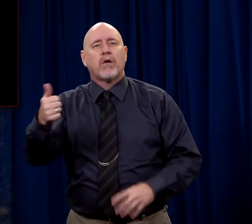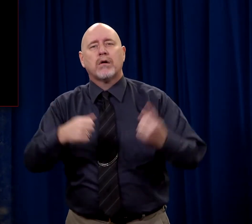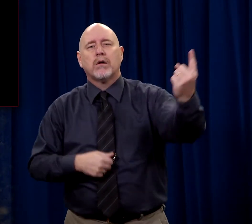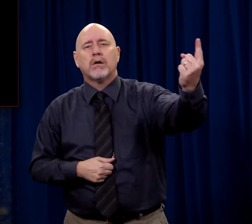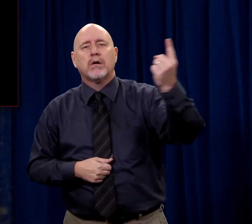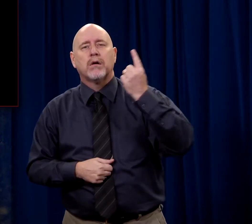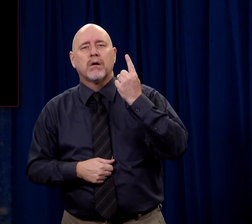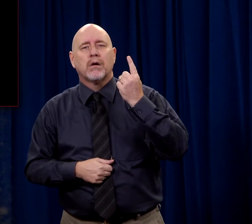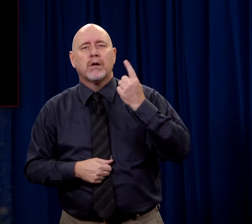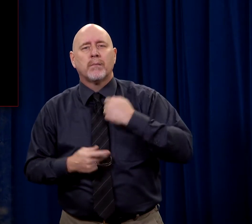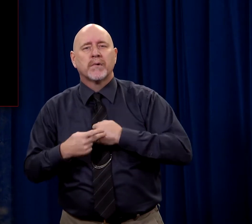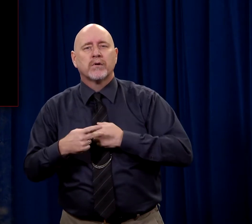long before another came and said,